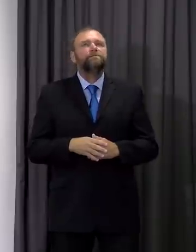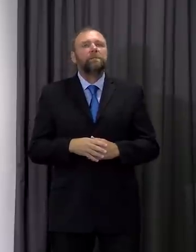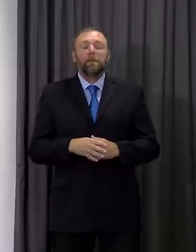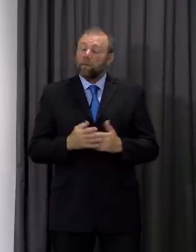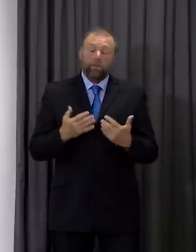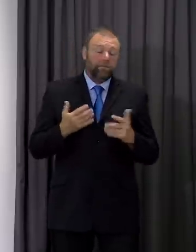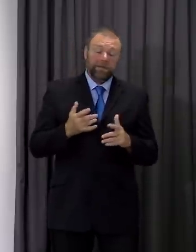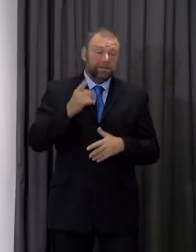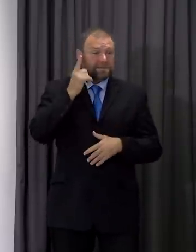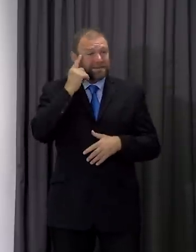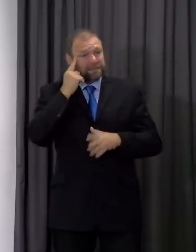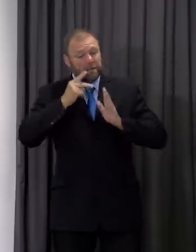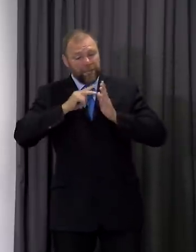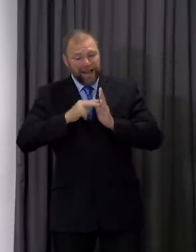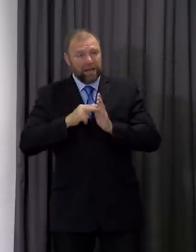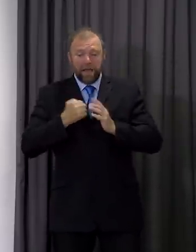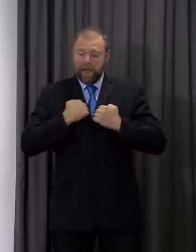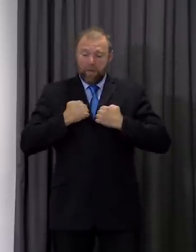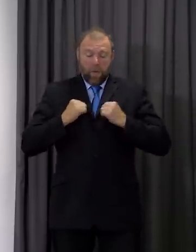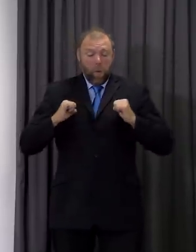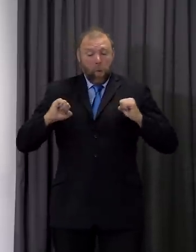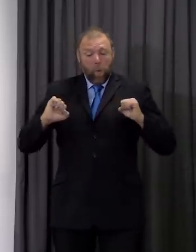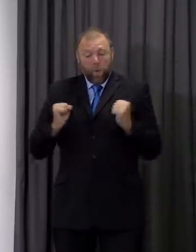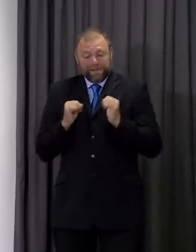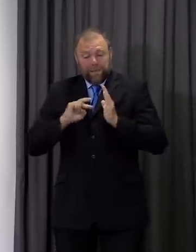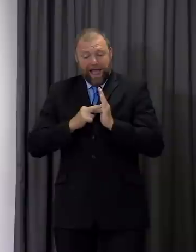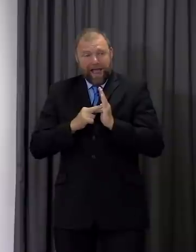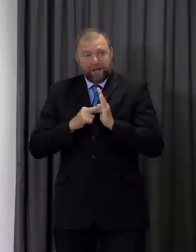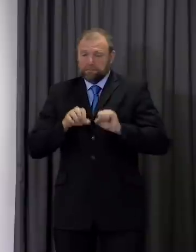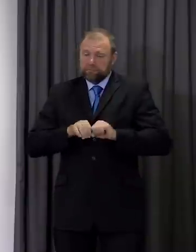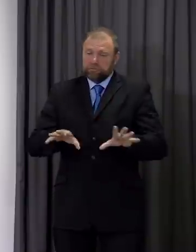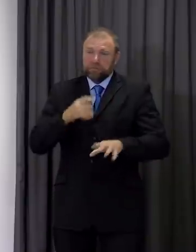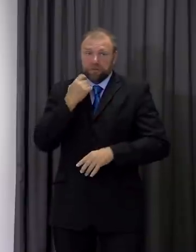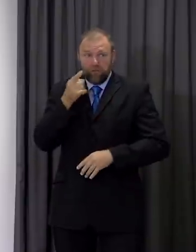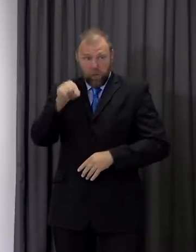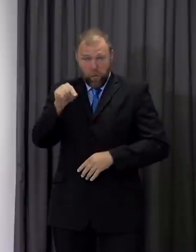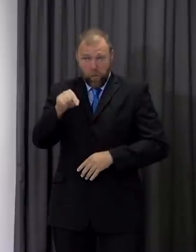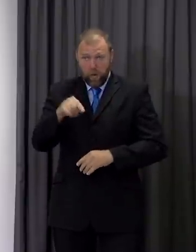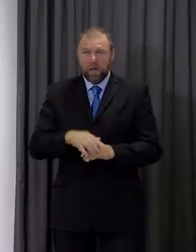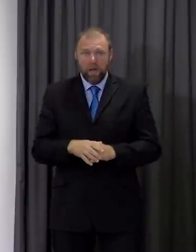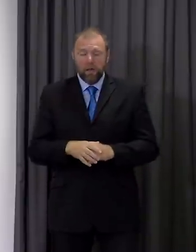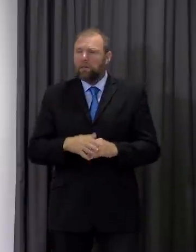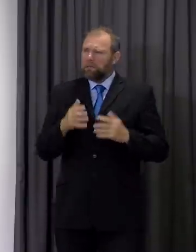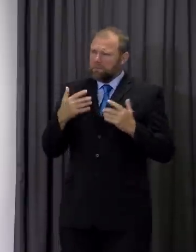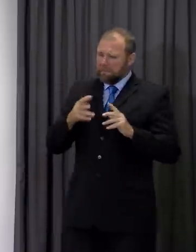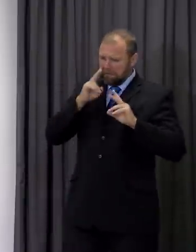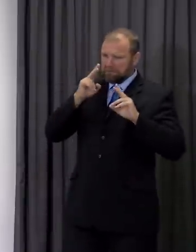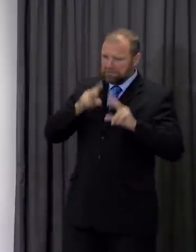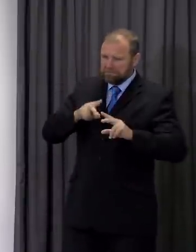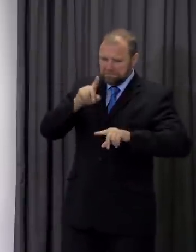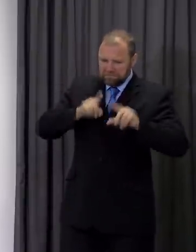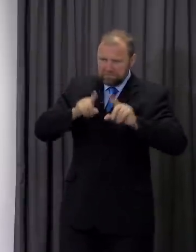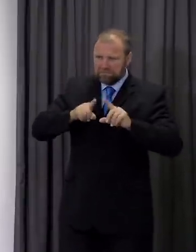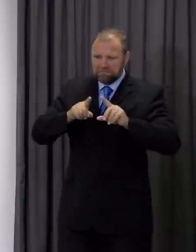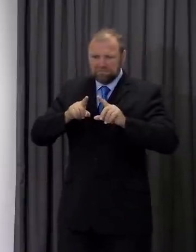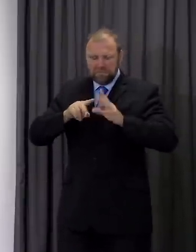our winter plan that I'll be launching tomorrow. And within that, we've had to look through a range of scenarios about what is possible, as well as